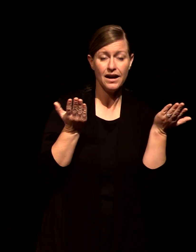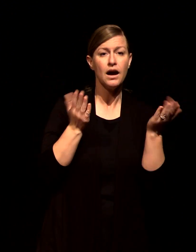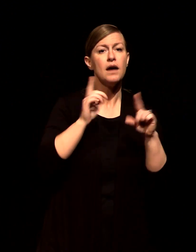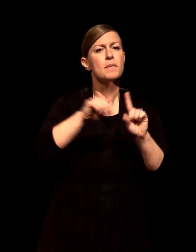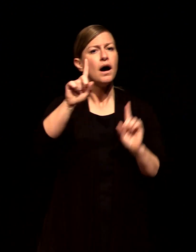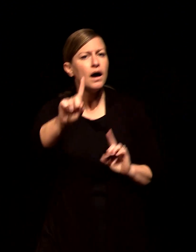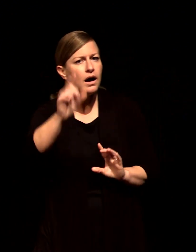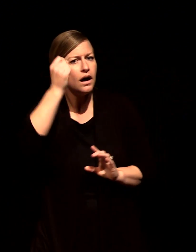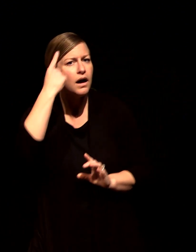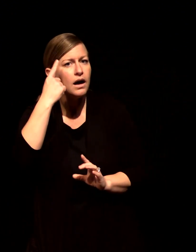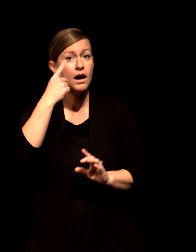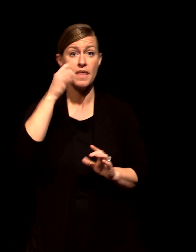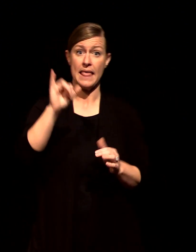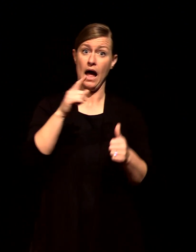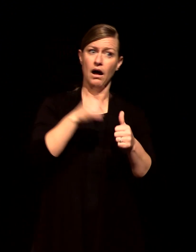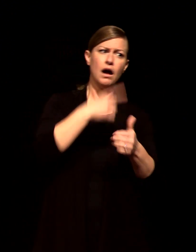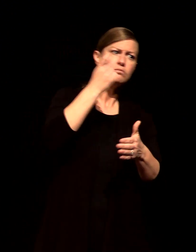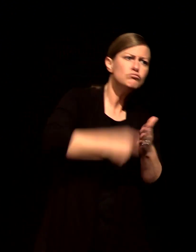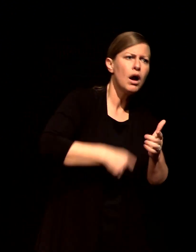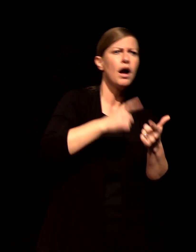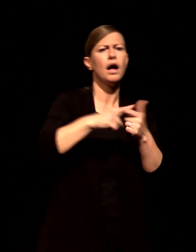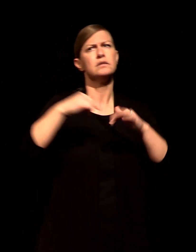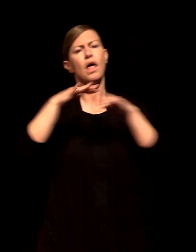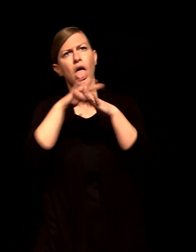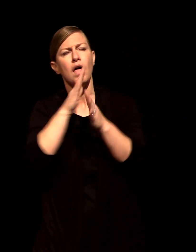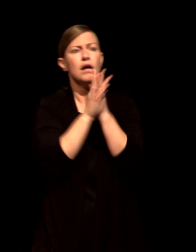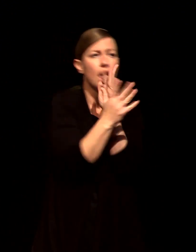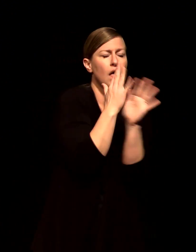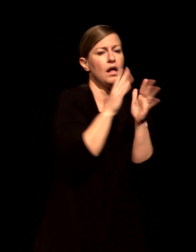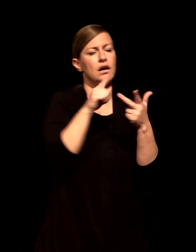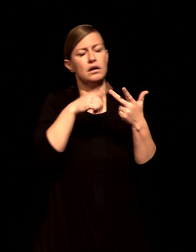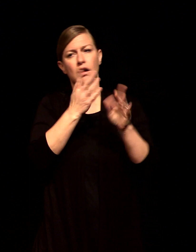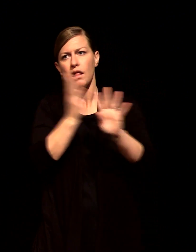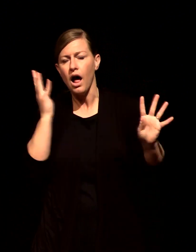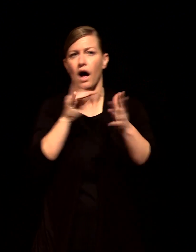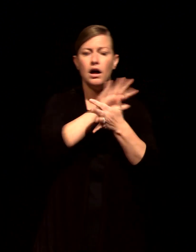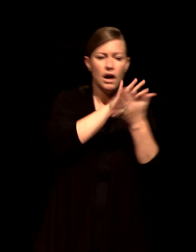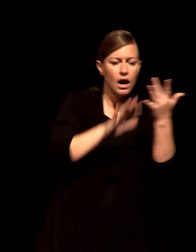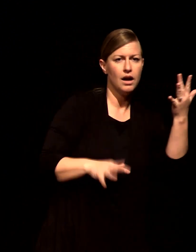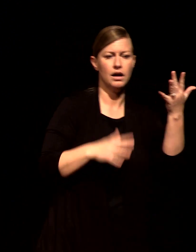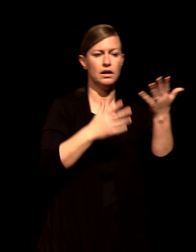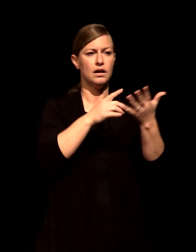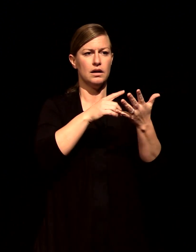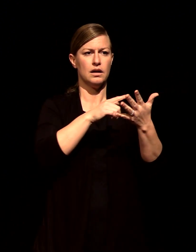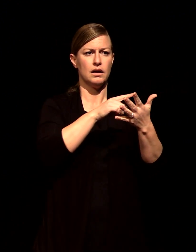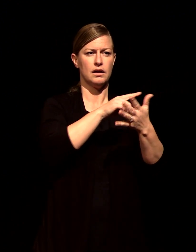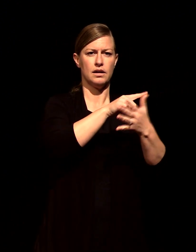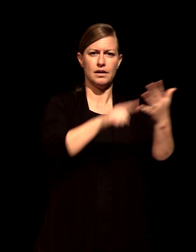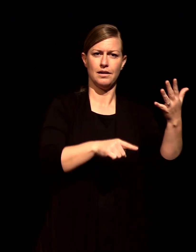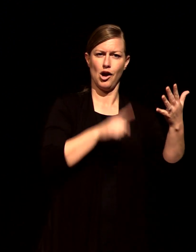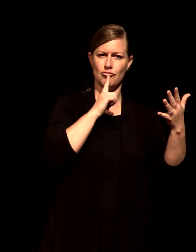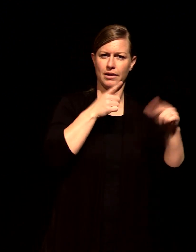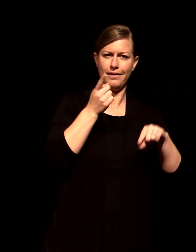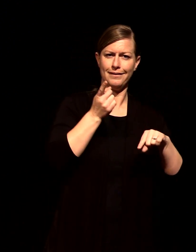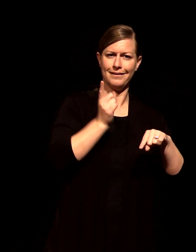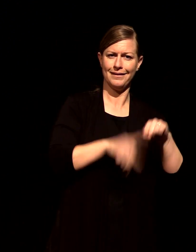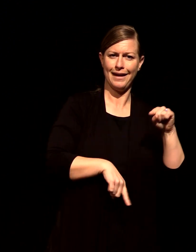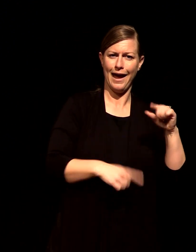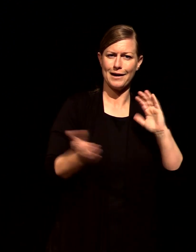add up to the joy that can be experienced while you're there in particular I find joy when I'm there with